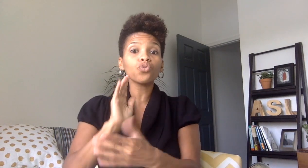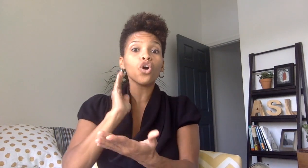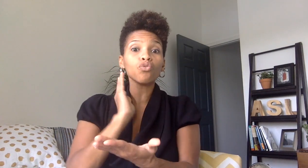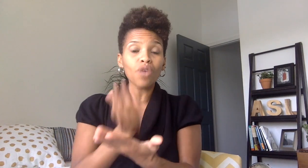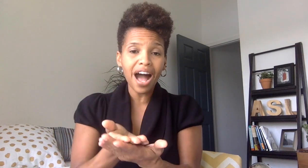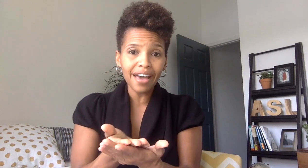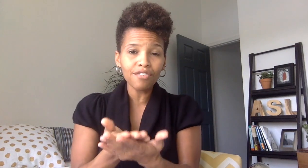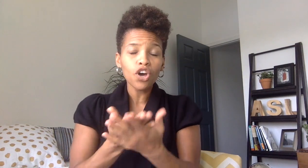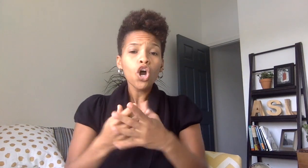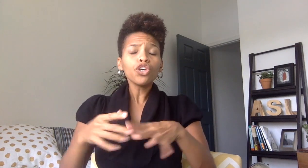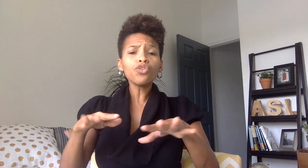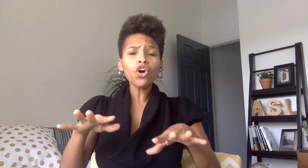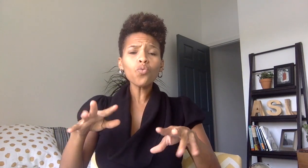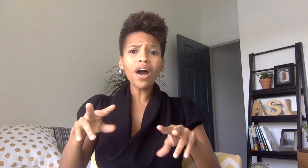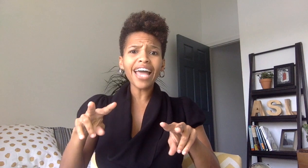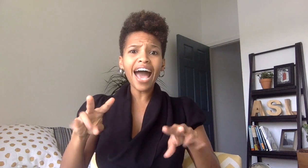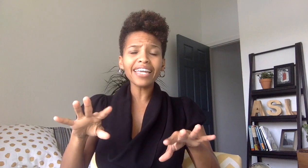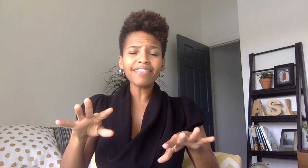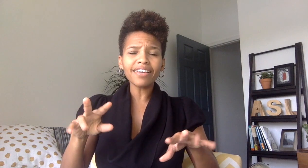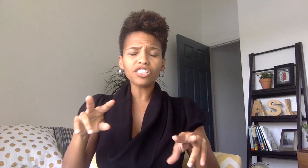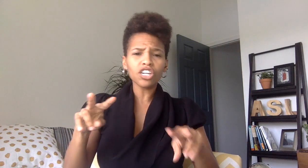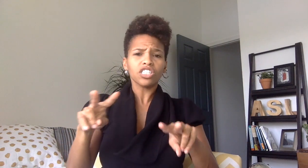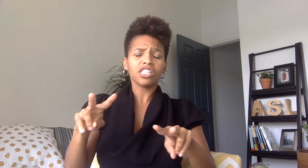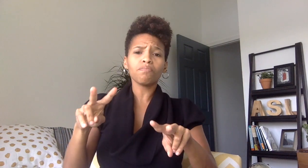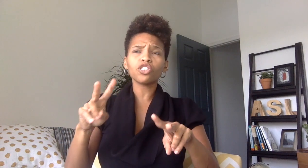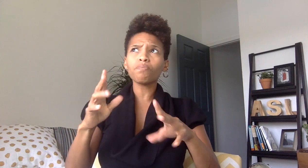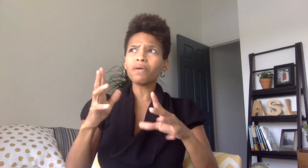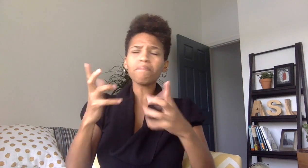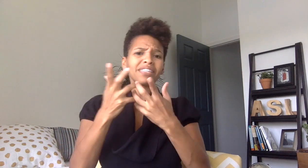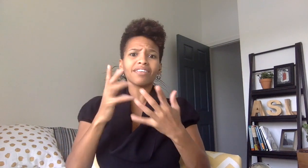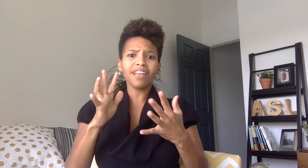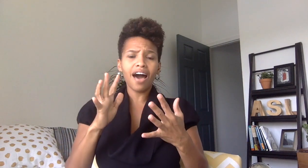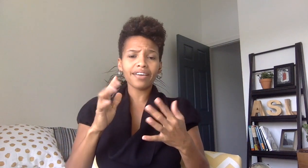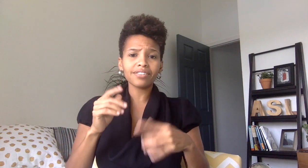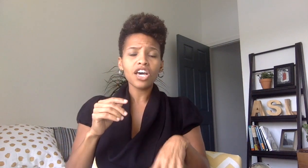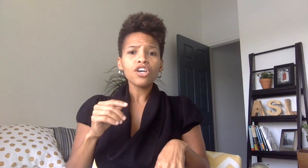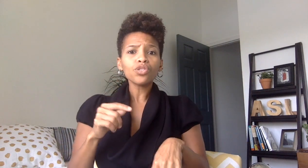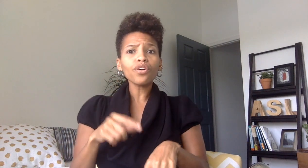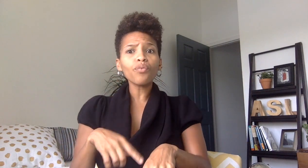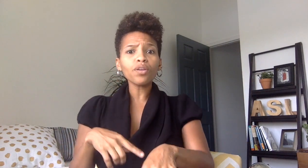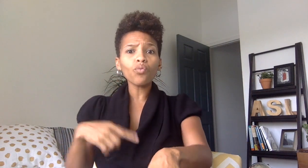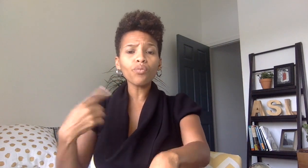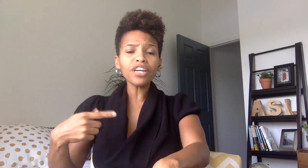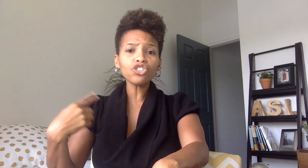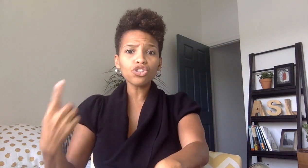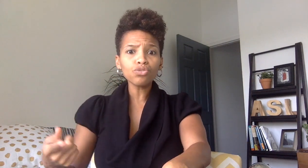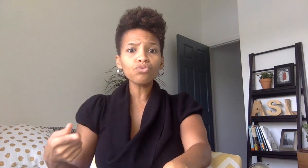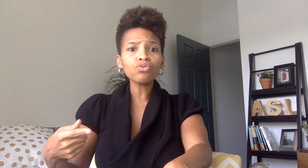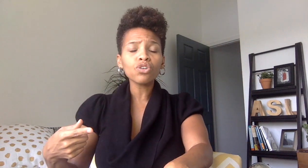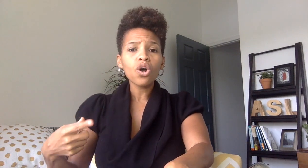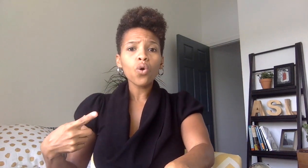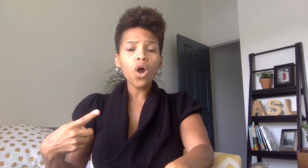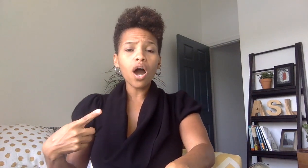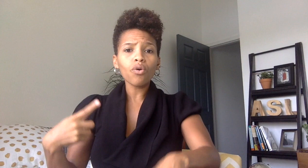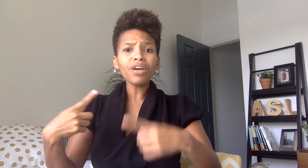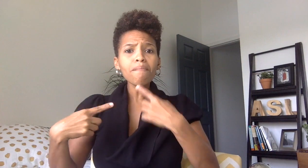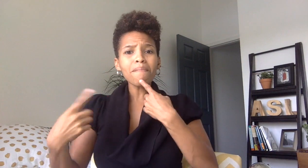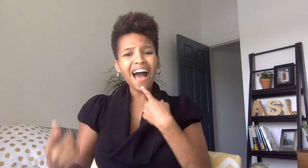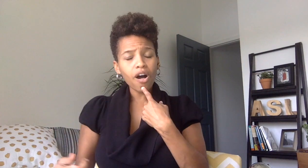arrive you don't want anything to to be misaligned so when when we choose when we mouth